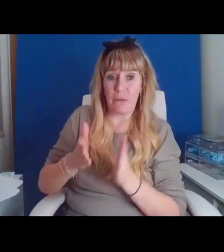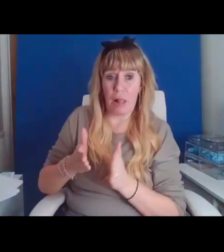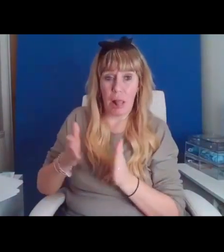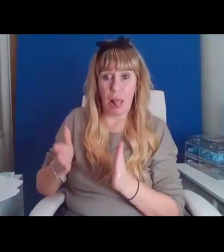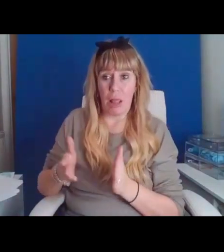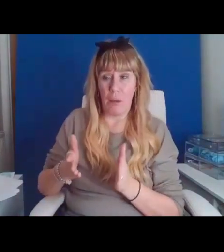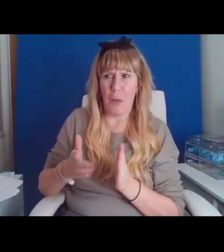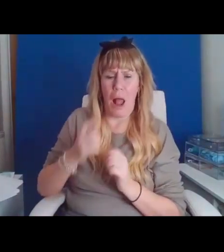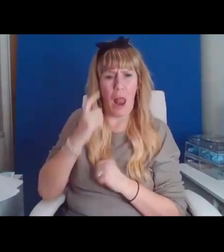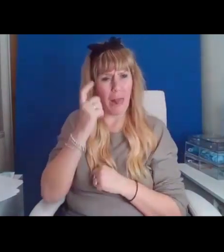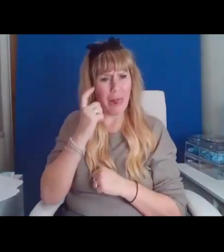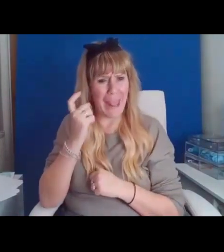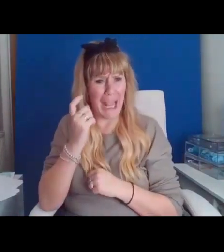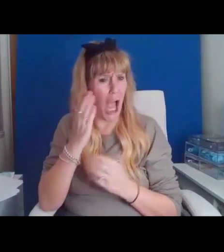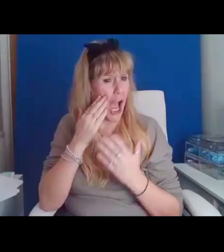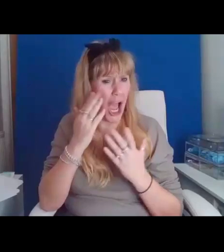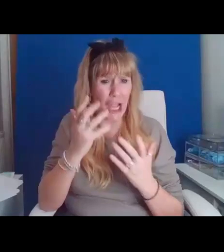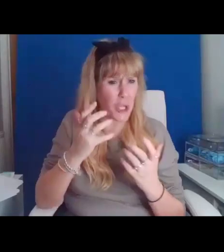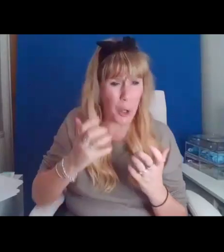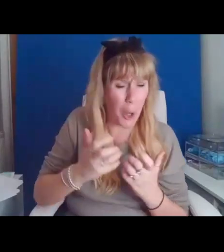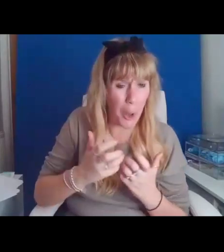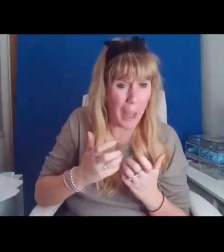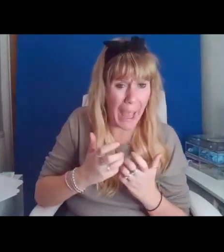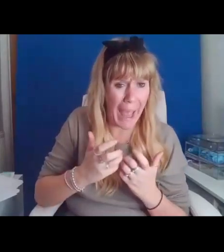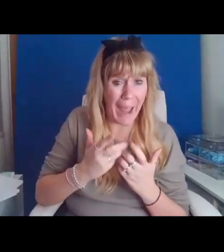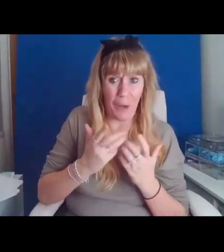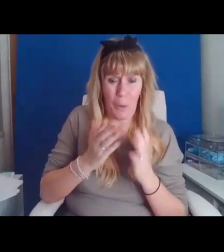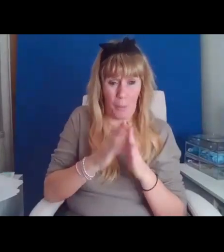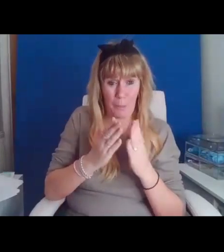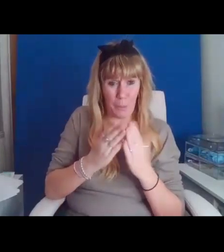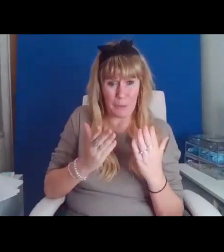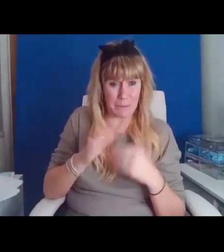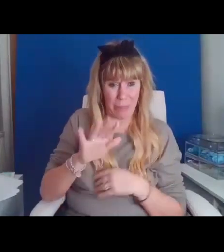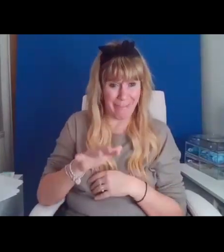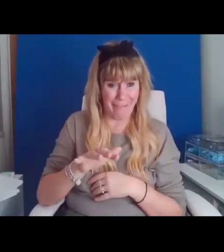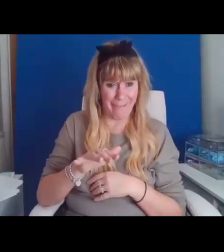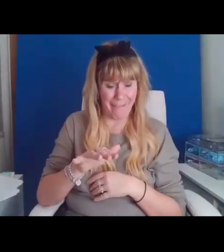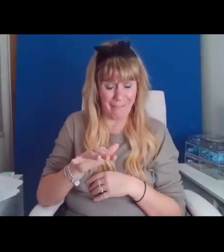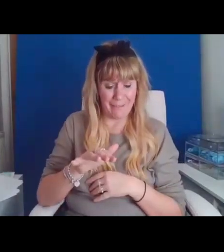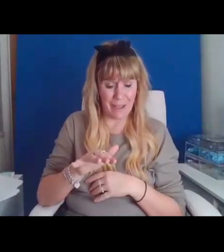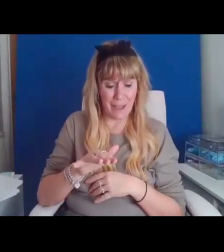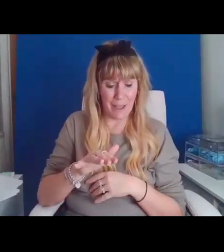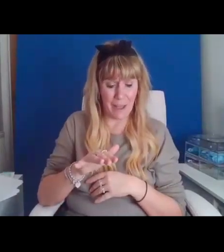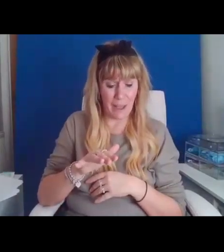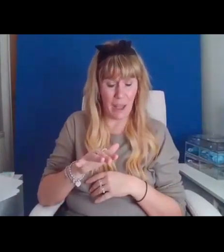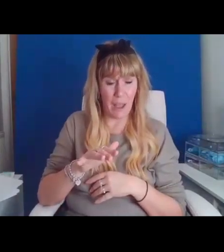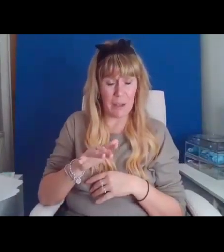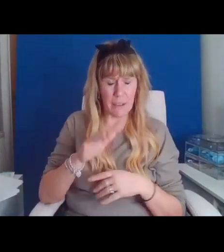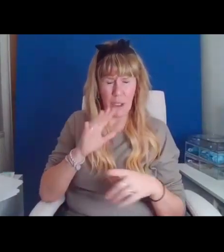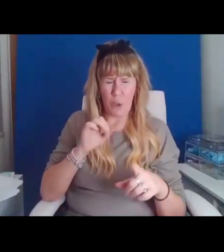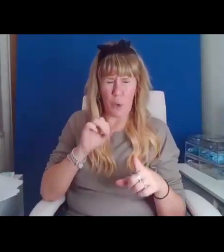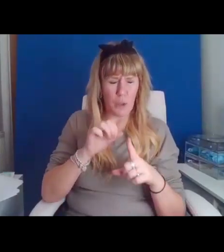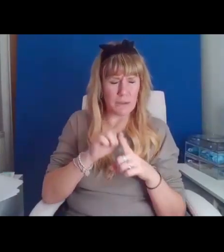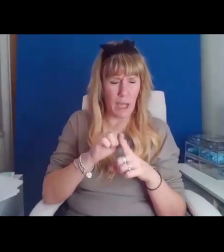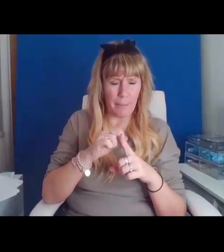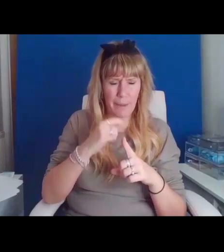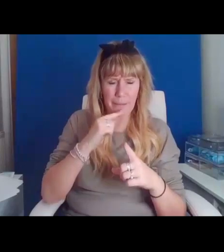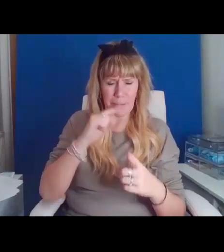there. Caught up in trying to prove my reality, that my beliefs weren't fantastical.